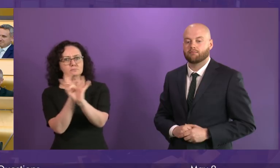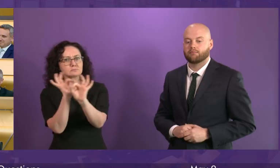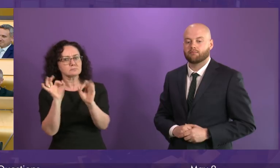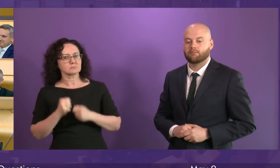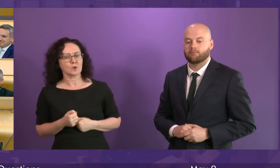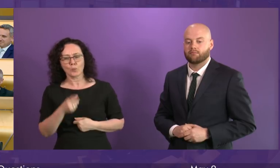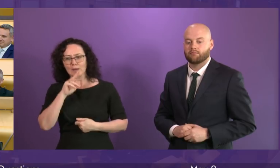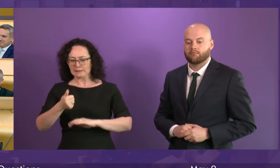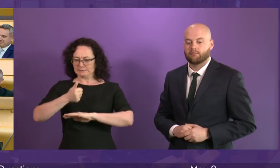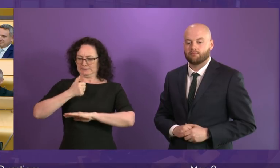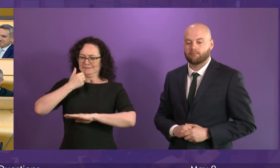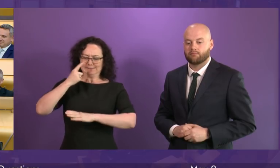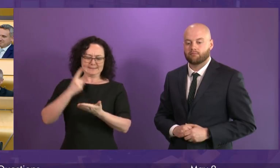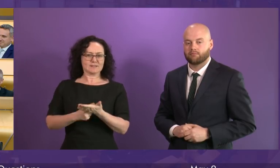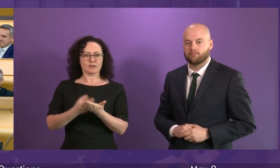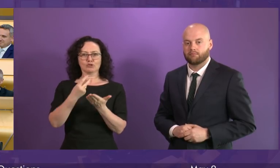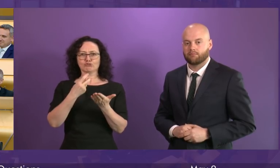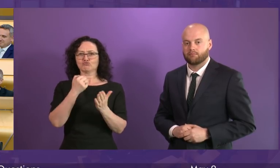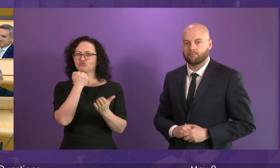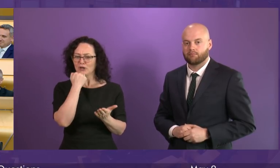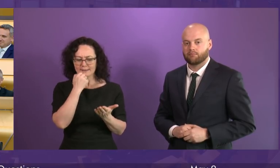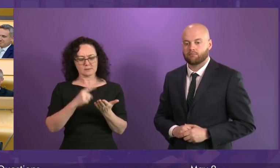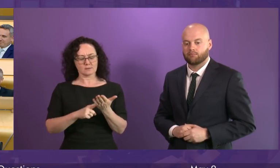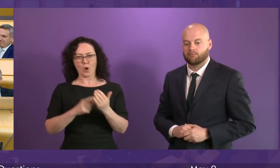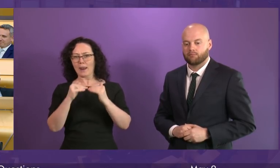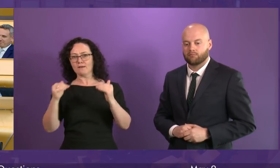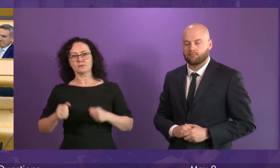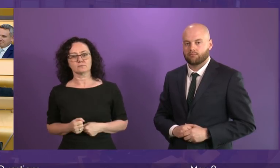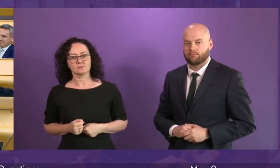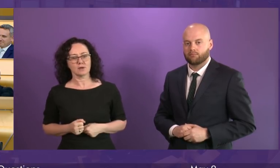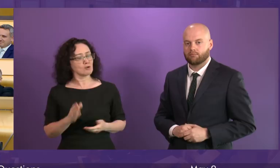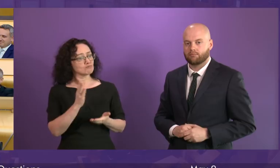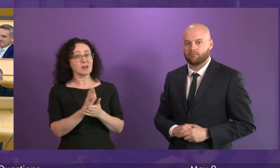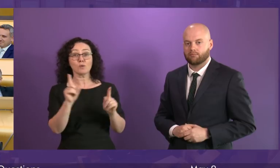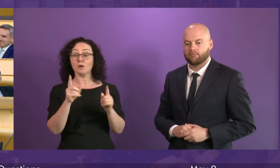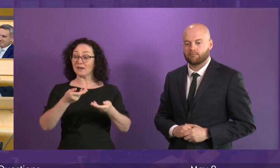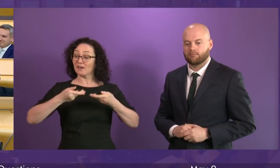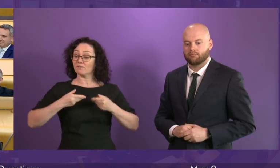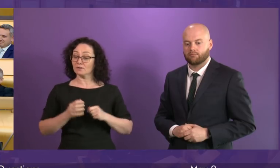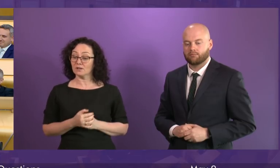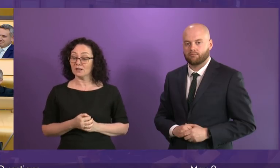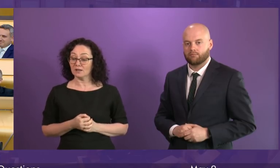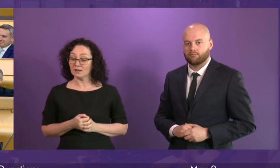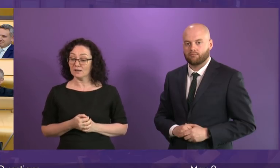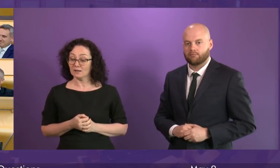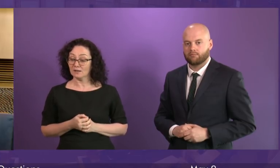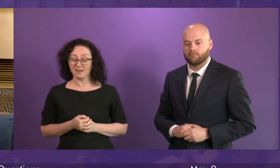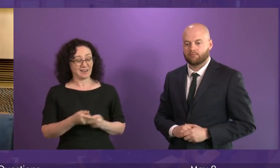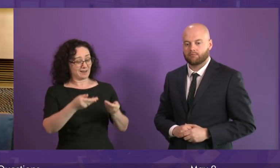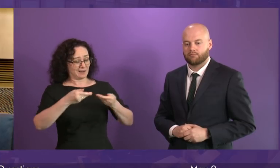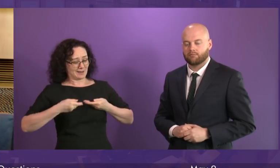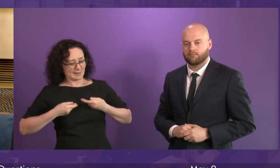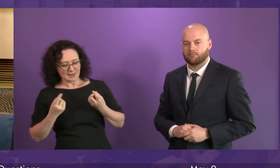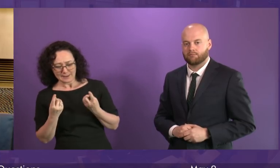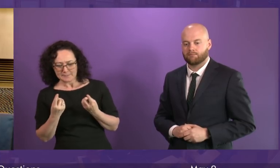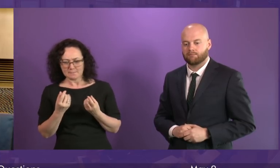set the rates or levels of VAT. Just an assignment of revenues based on dodgy estimates. And I have